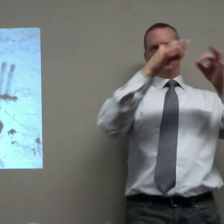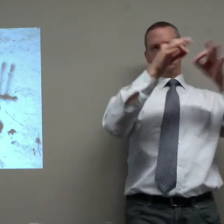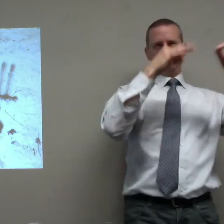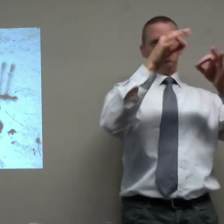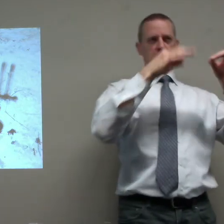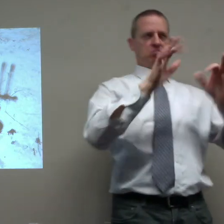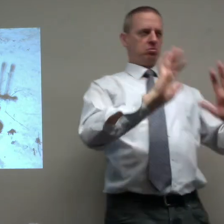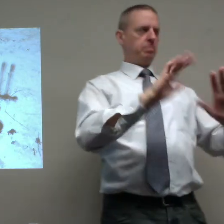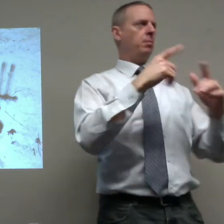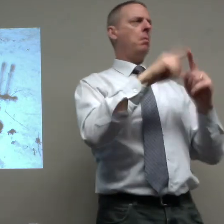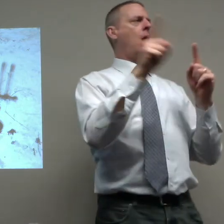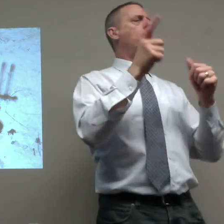That's what I was explaining last week.